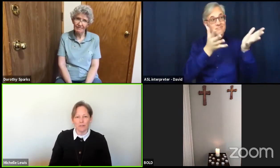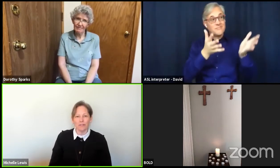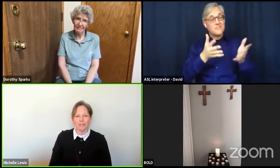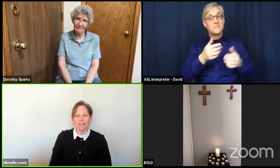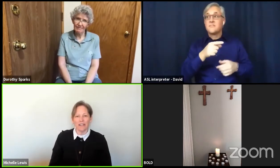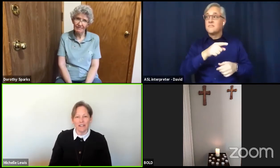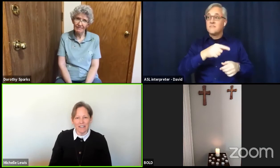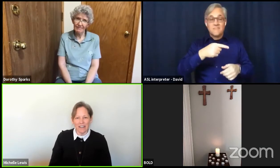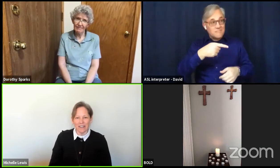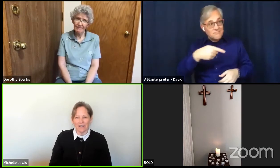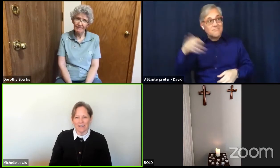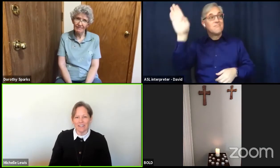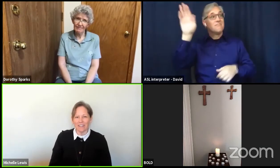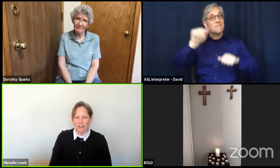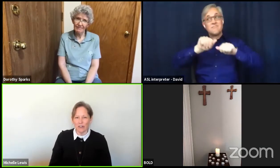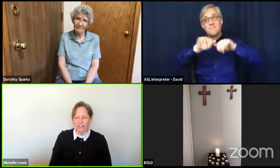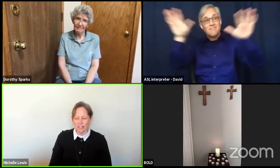again. Encourages them.